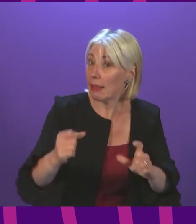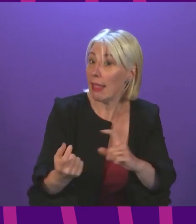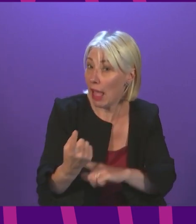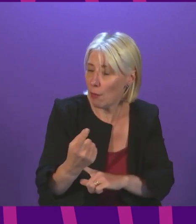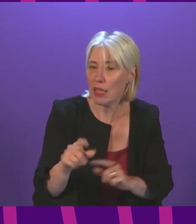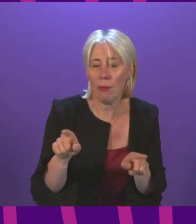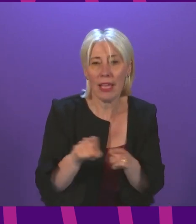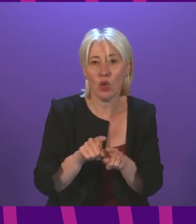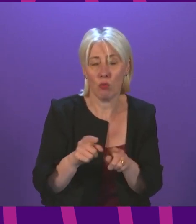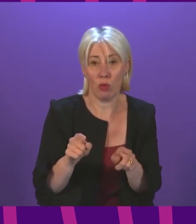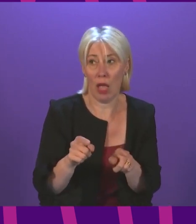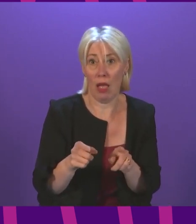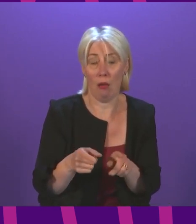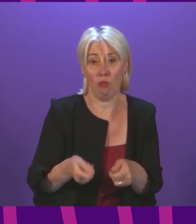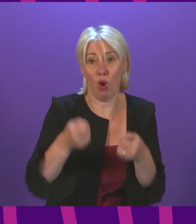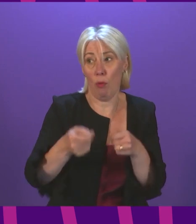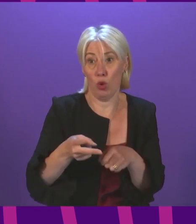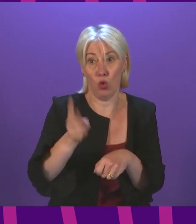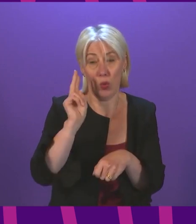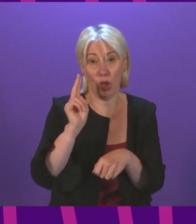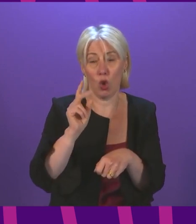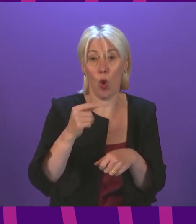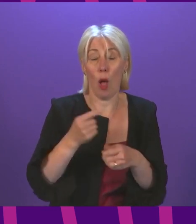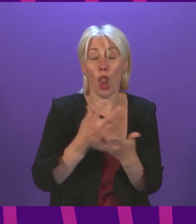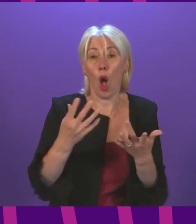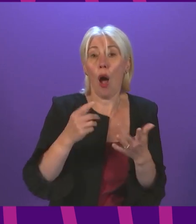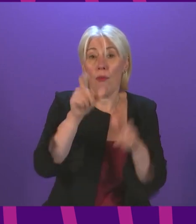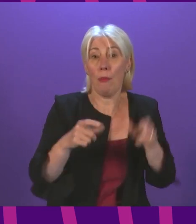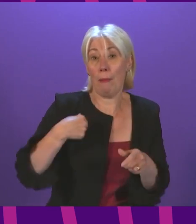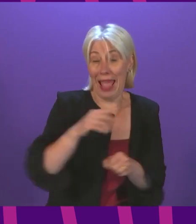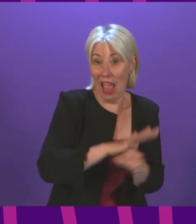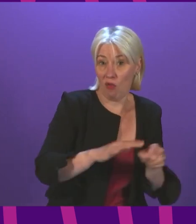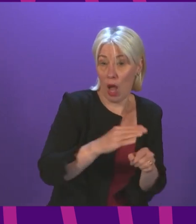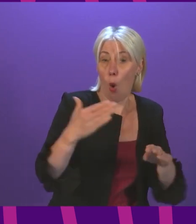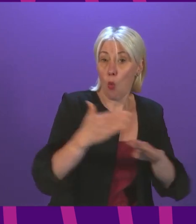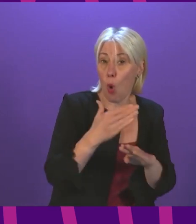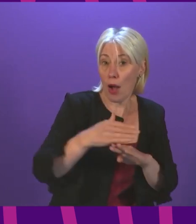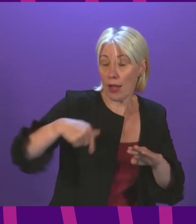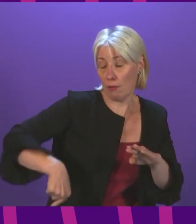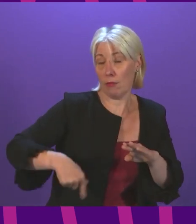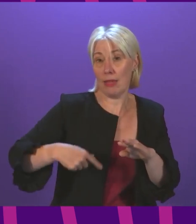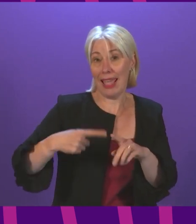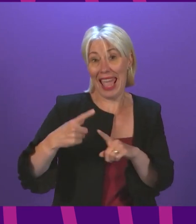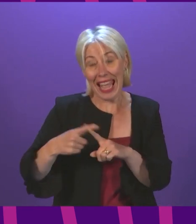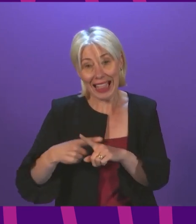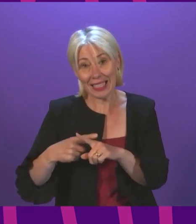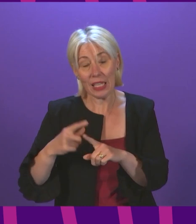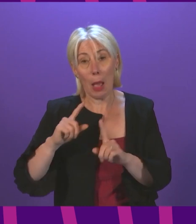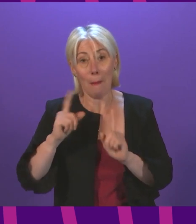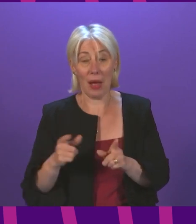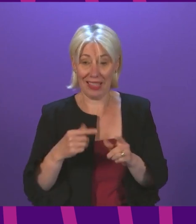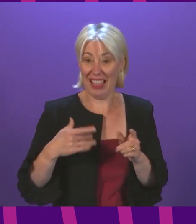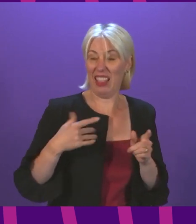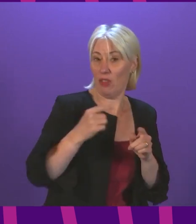with her two weeks ago many of my south scotland constituents work in england often for the nhs so that's where they were vaccinated and as a result they can